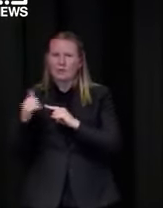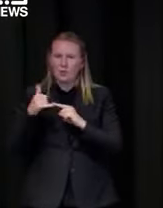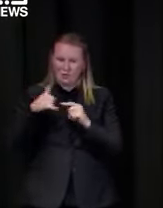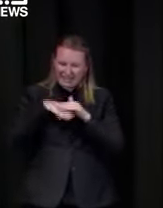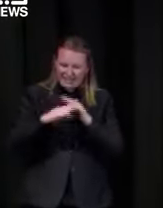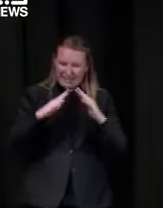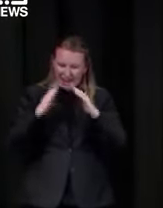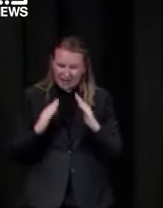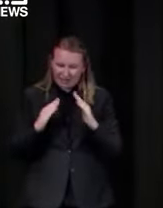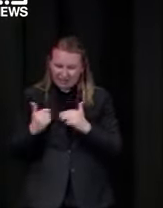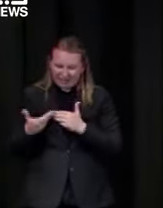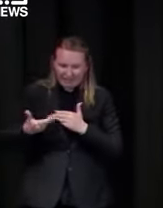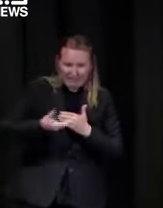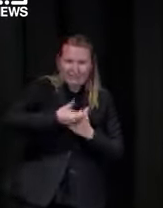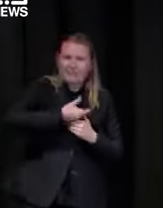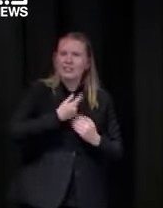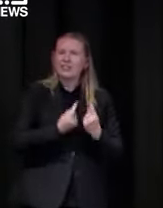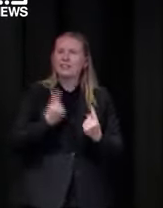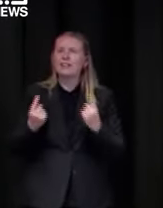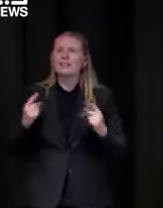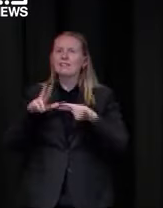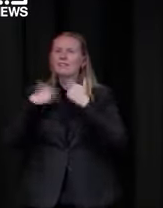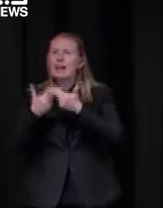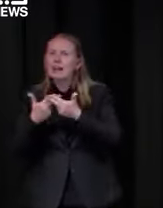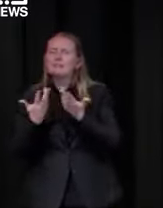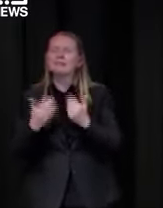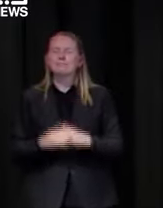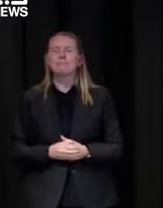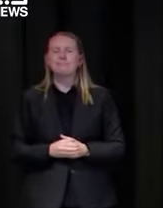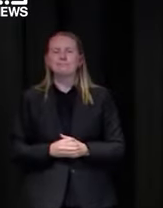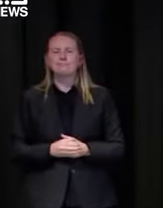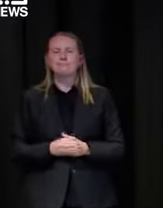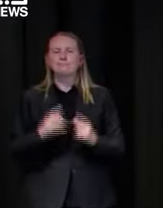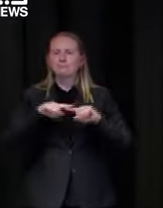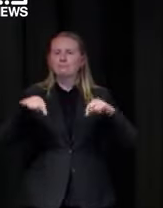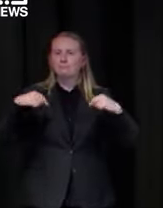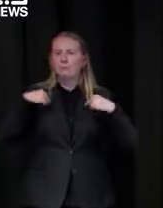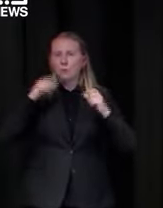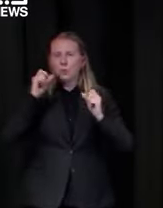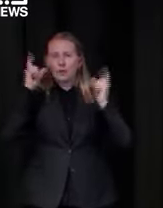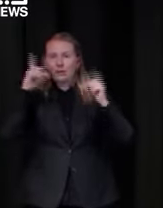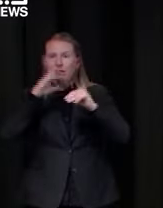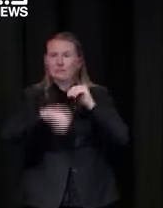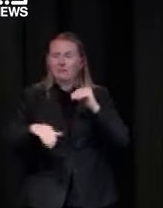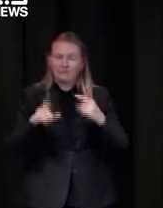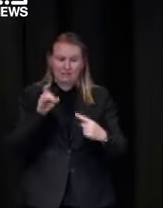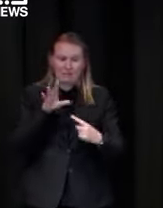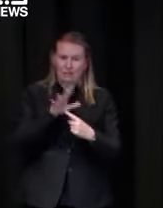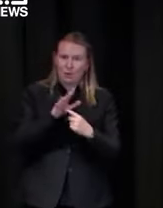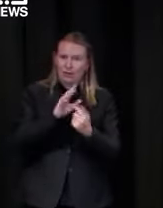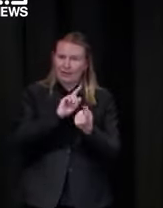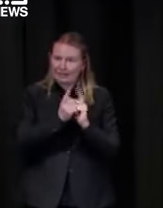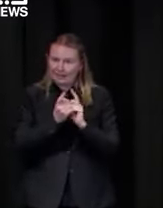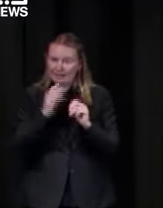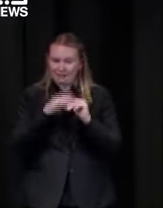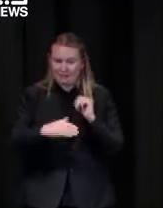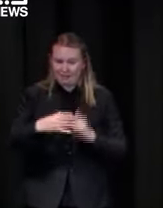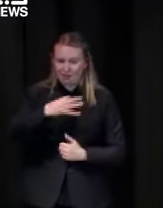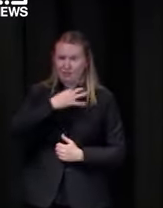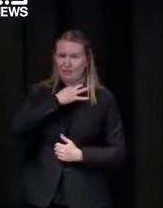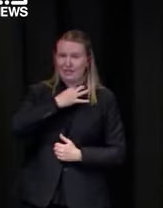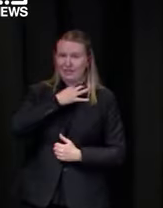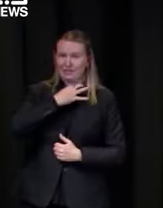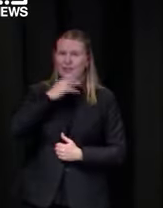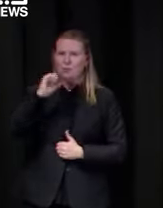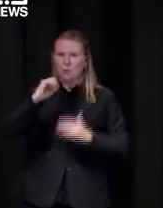exposure sites that we list every day but recognize that one of the most important probably the most uh the largest single exposure site is the home it's your